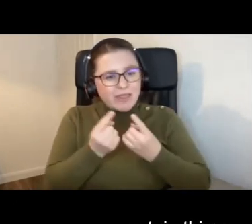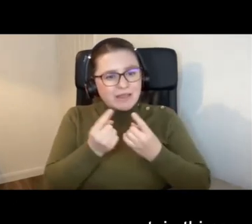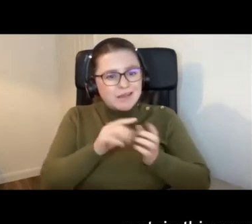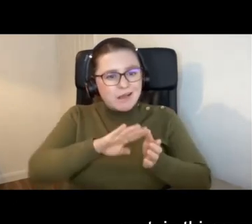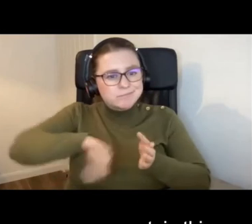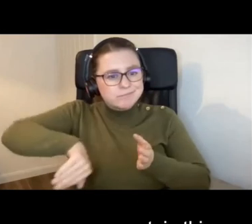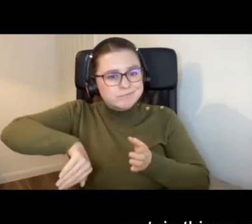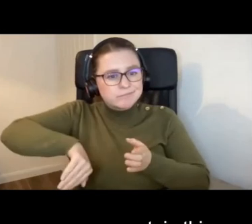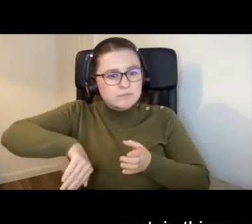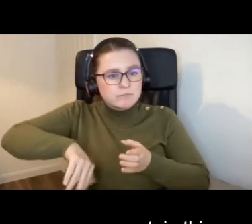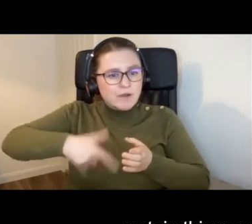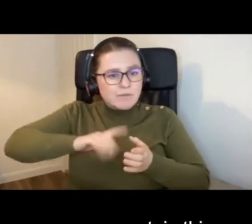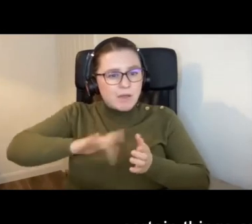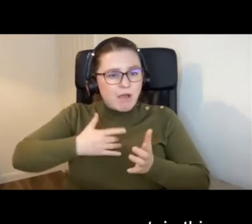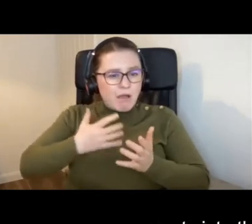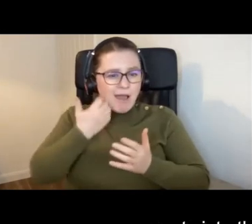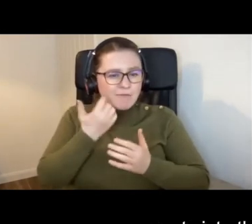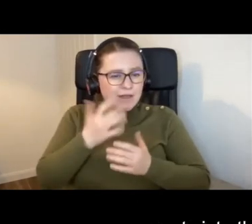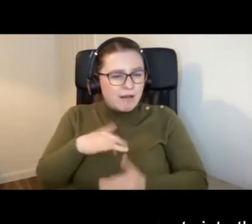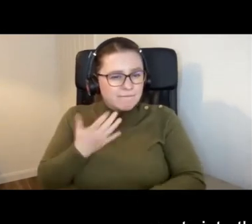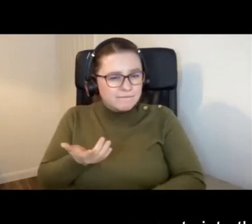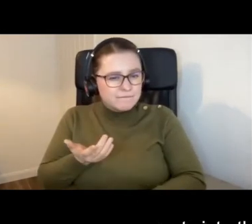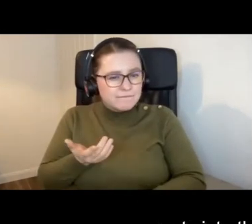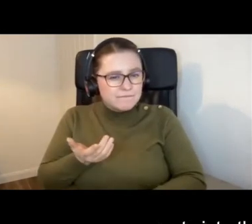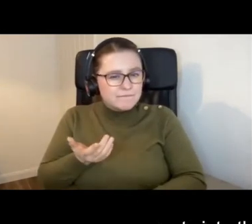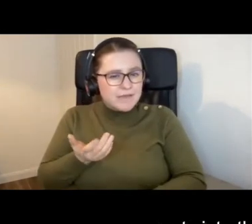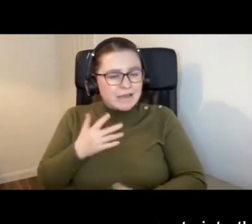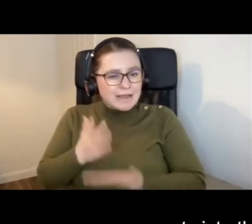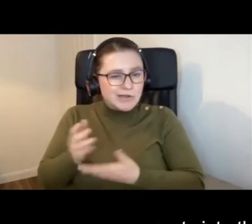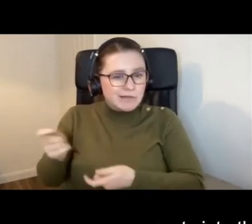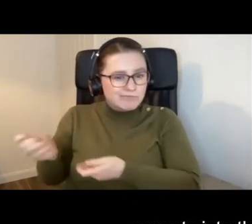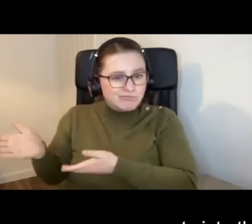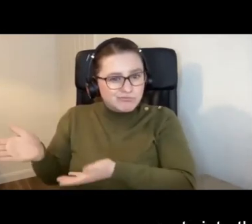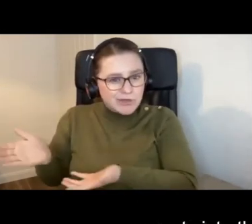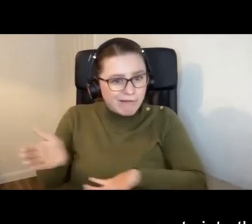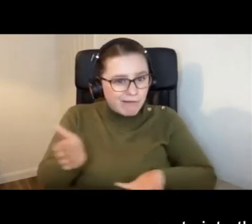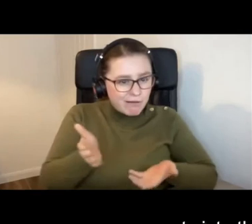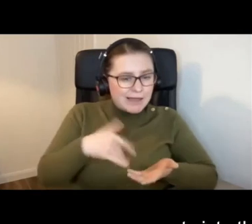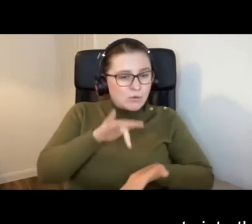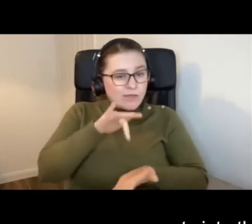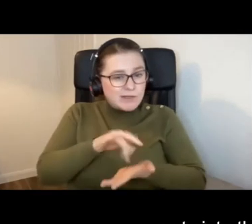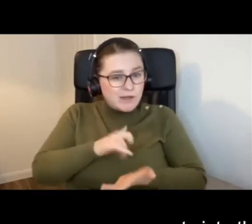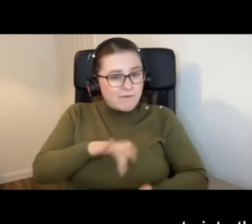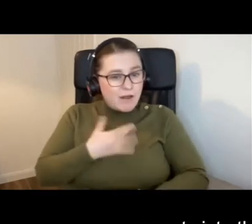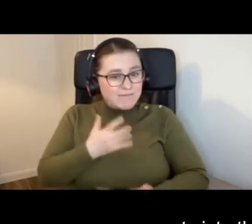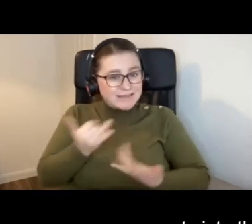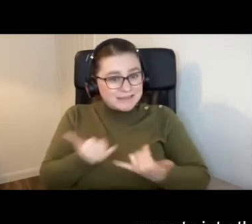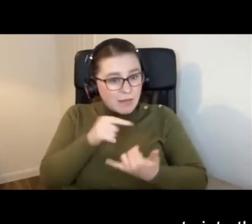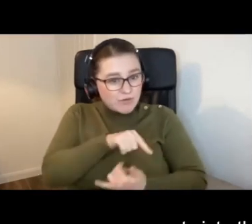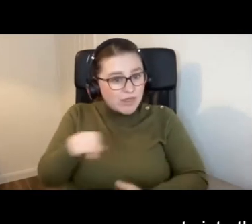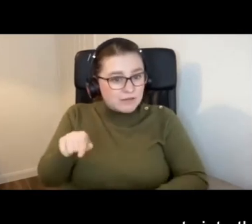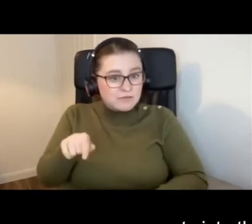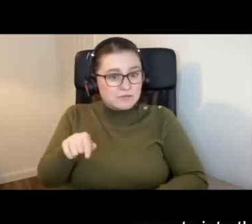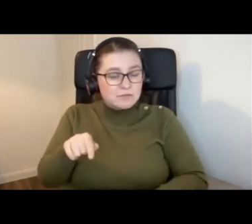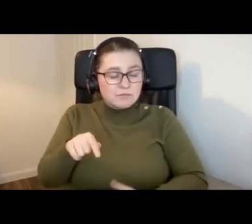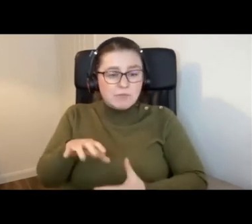side of our civic life, and bring those aspects into the centre of our life, and celebrate our